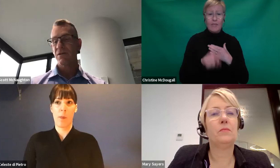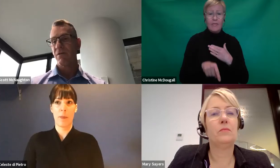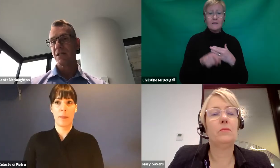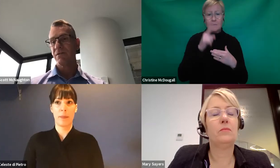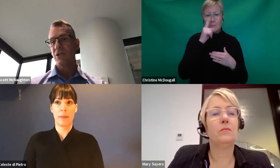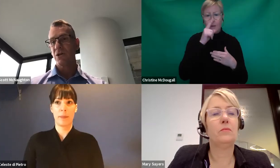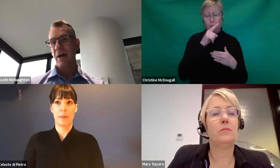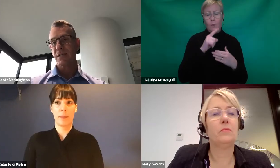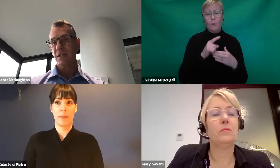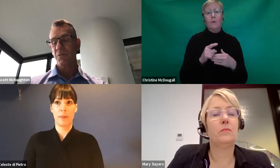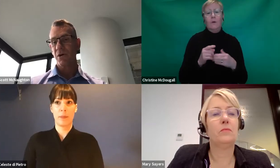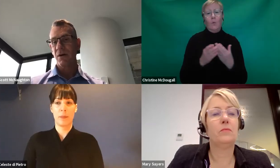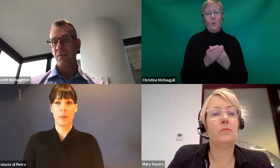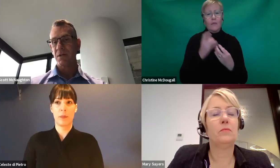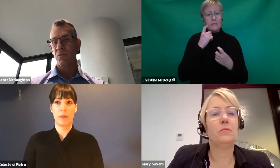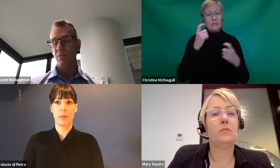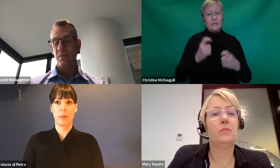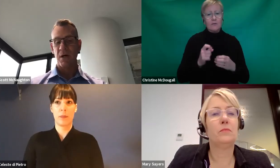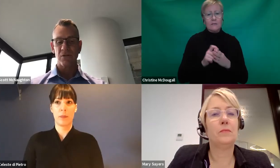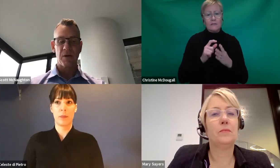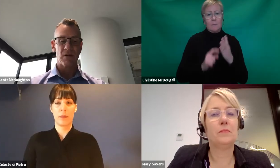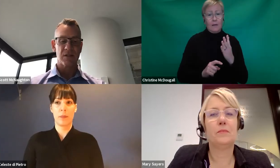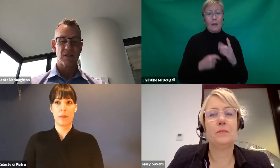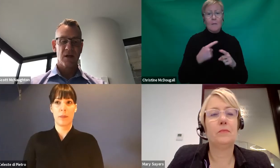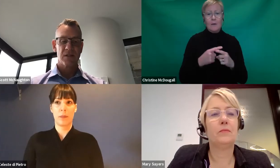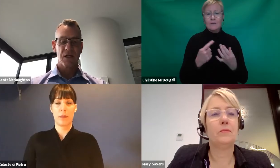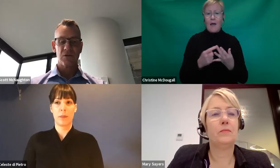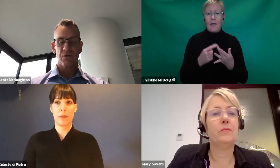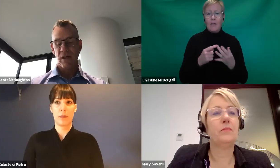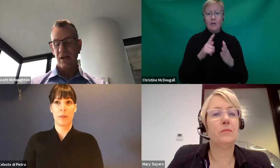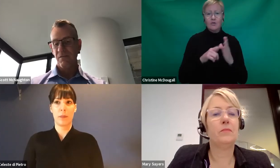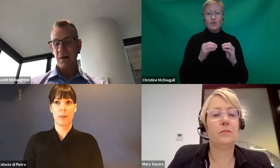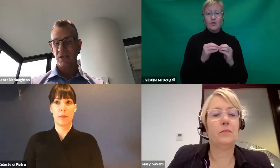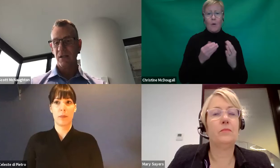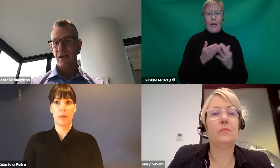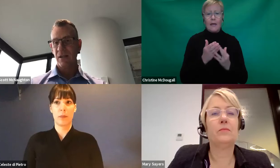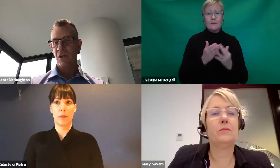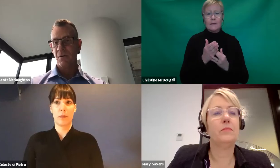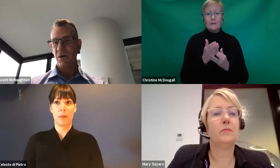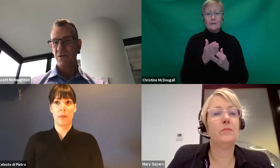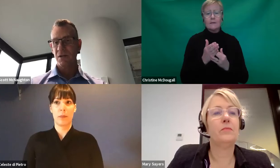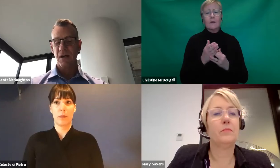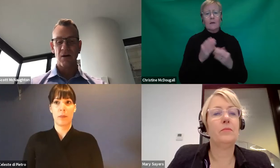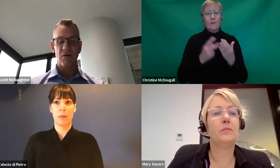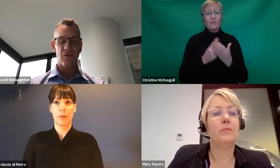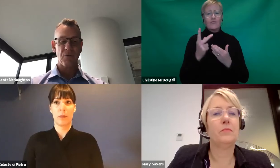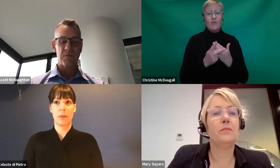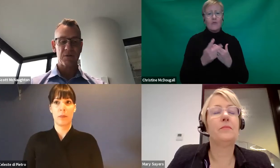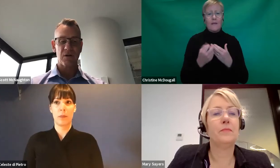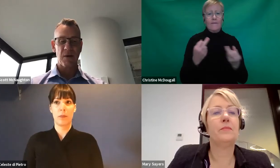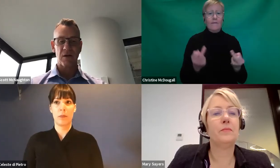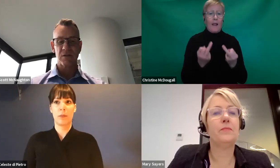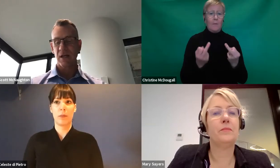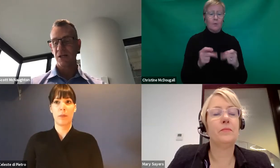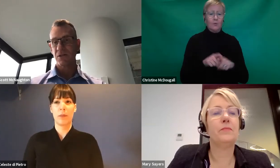And there's a range of other job access programs and what we might do, Mary, is to you all that information and link that you can post on the